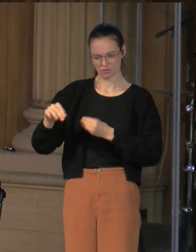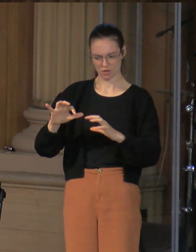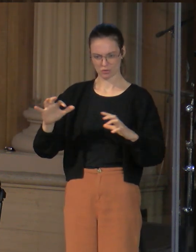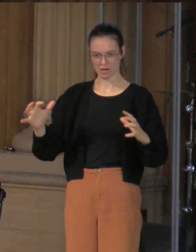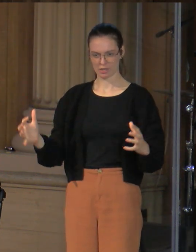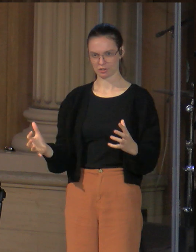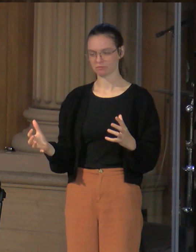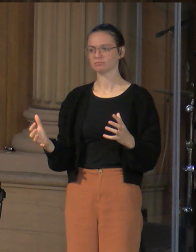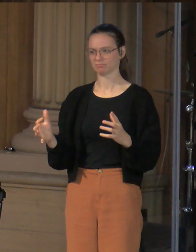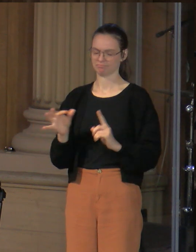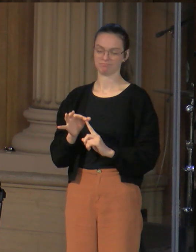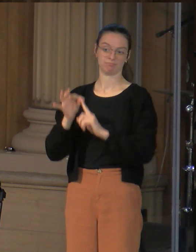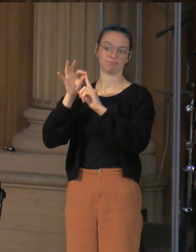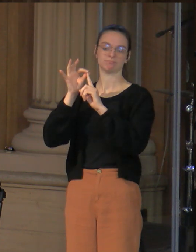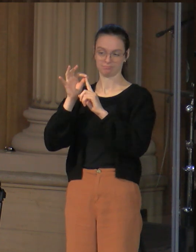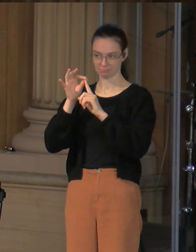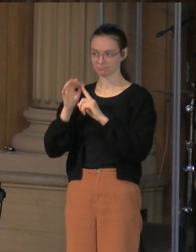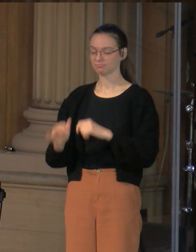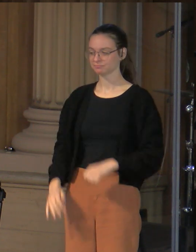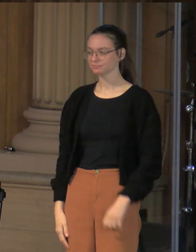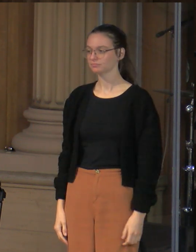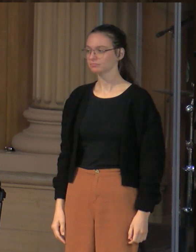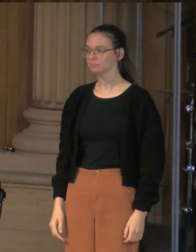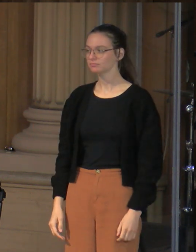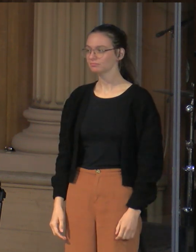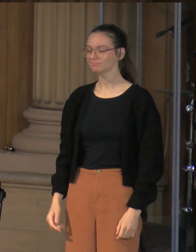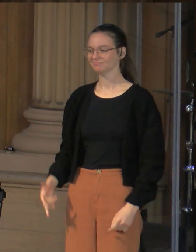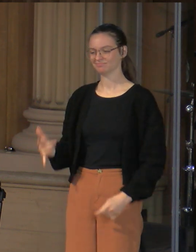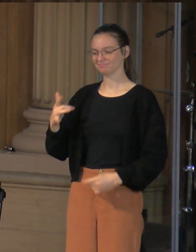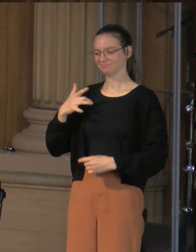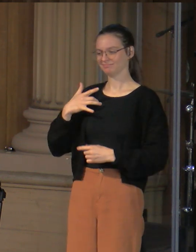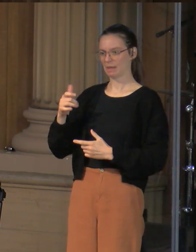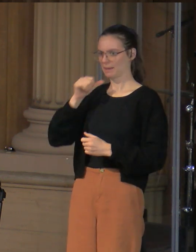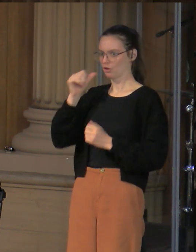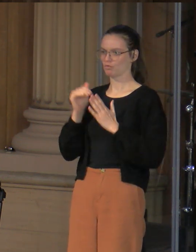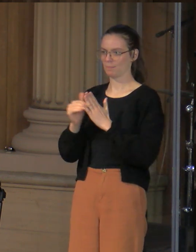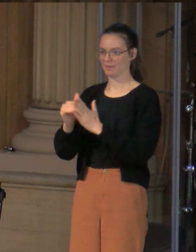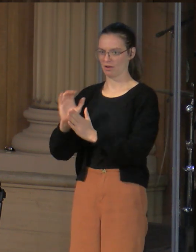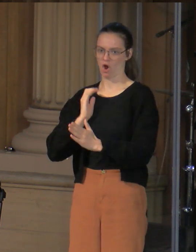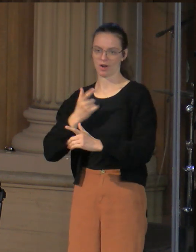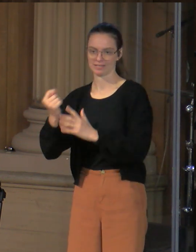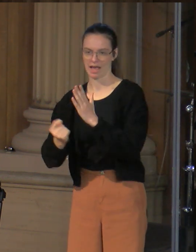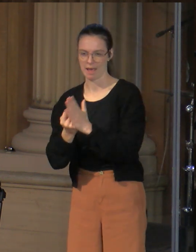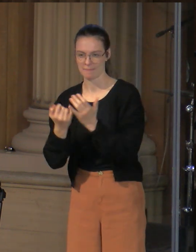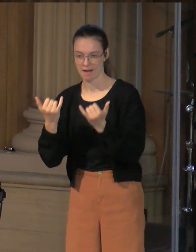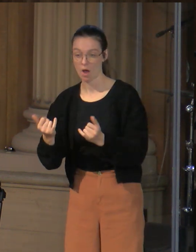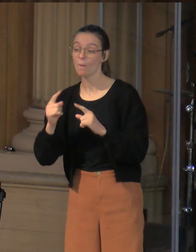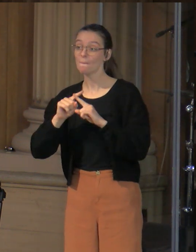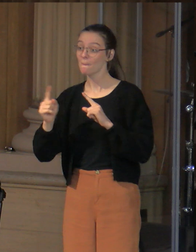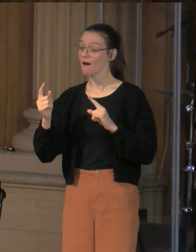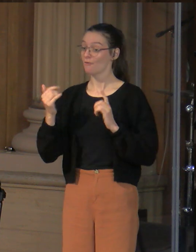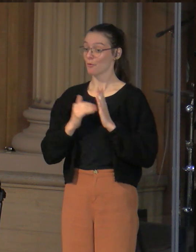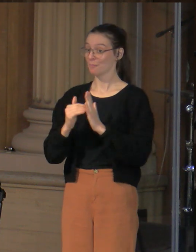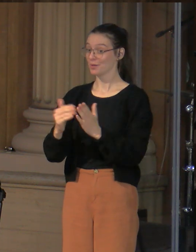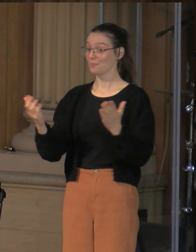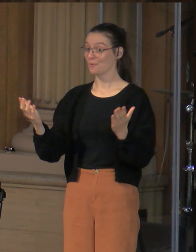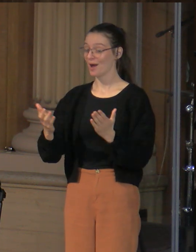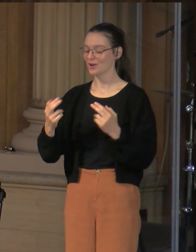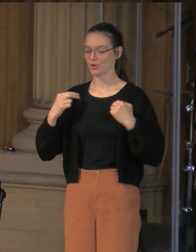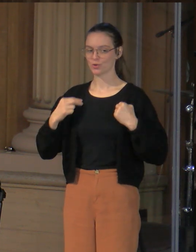our day. But what always repeats itself is the human heart doing what human hearts do. Because we too, for